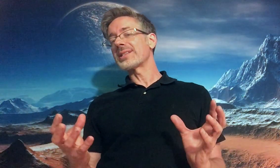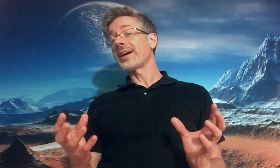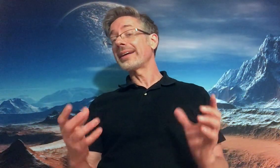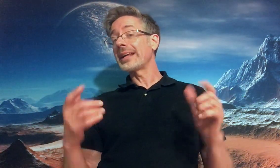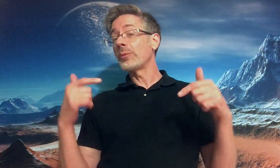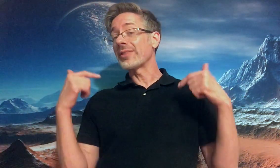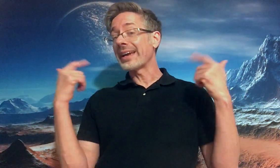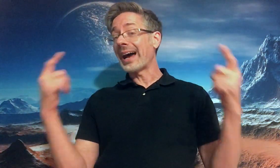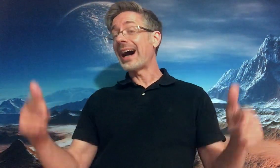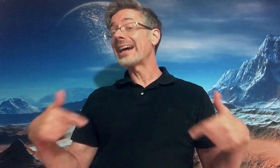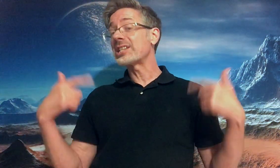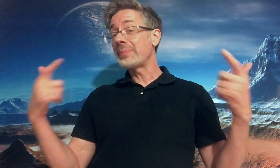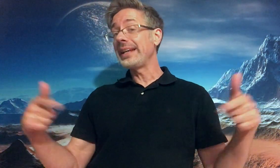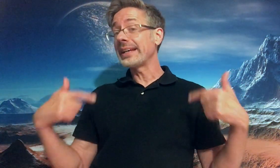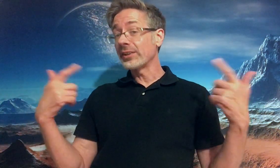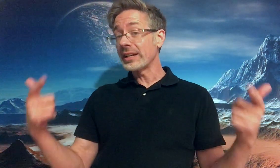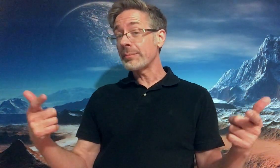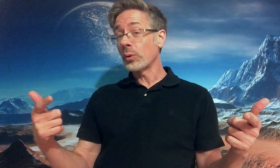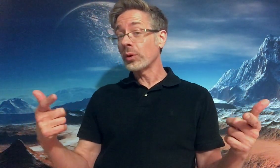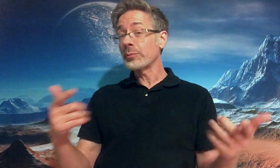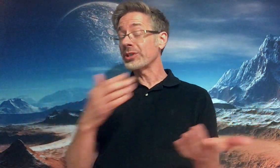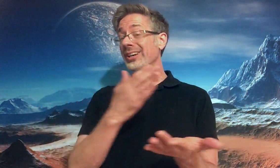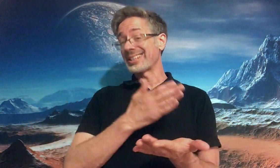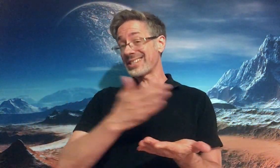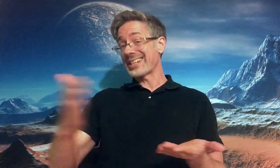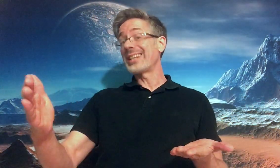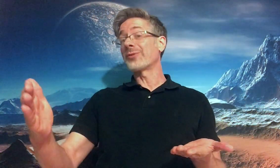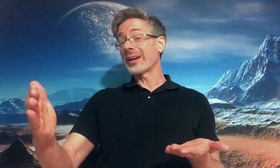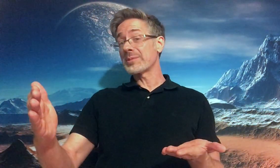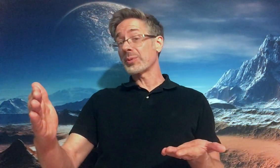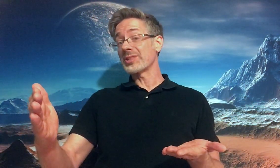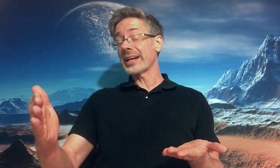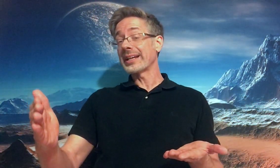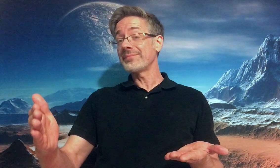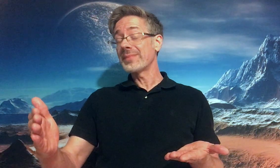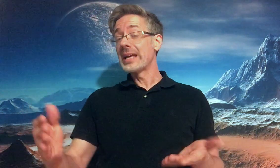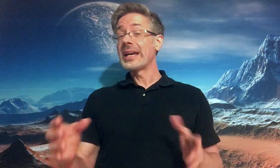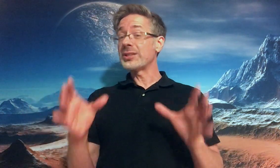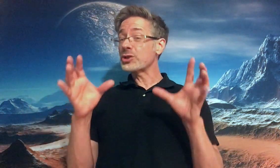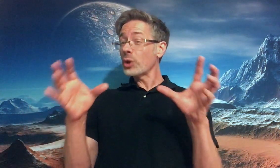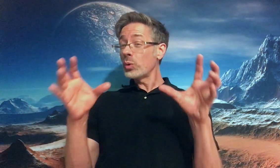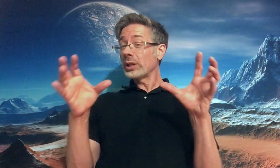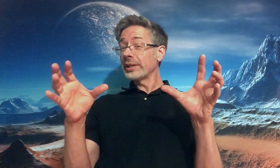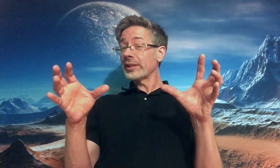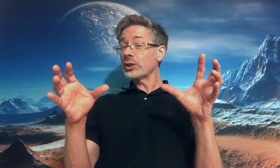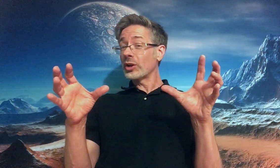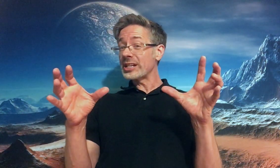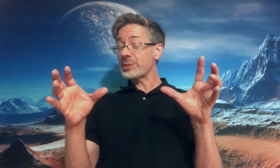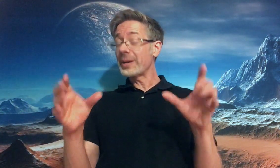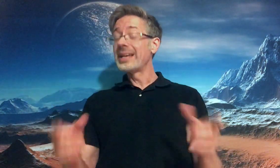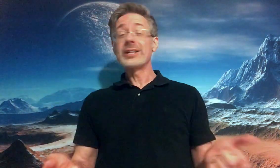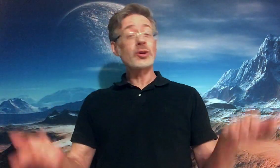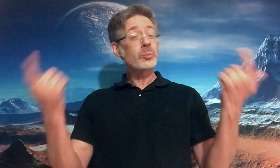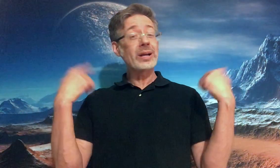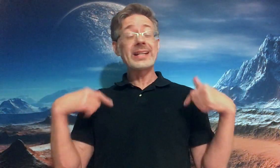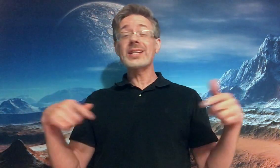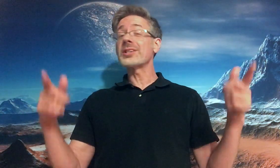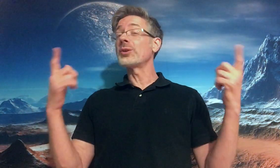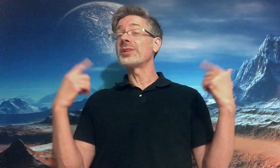society with high-speed internet porn, we're talking 60 frames per second, it's so clear and crisp, your brain doesn't know the